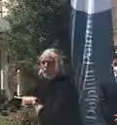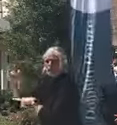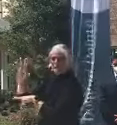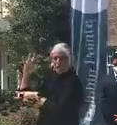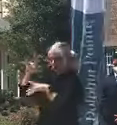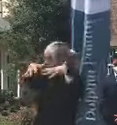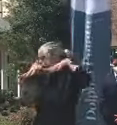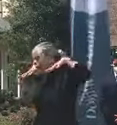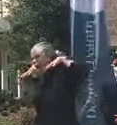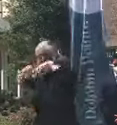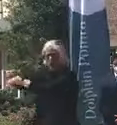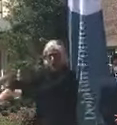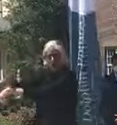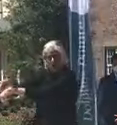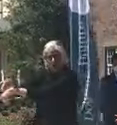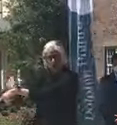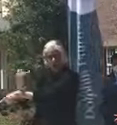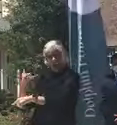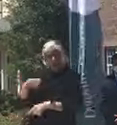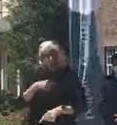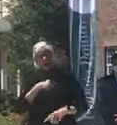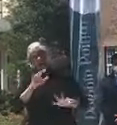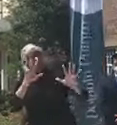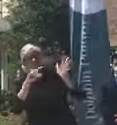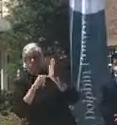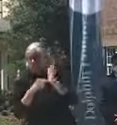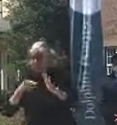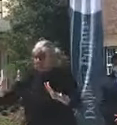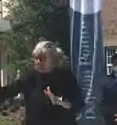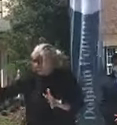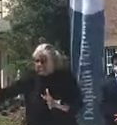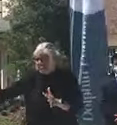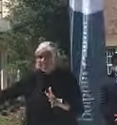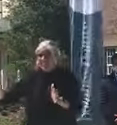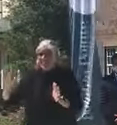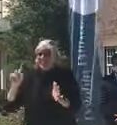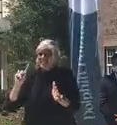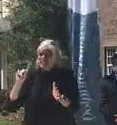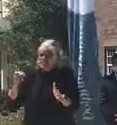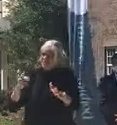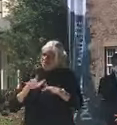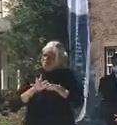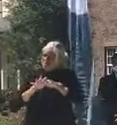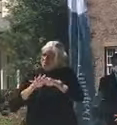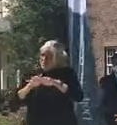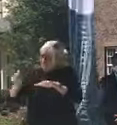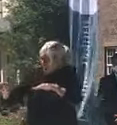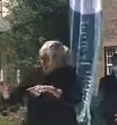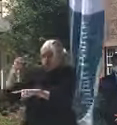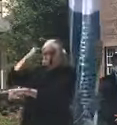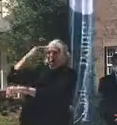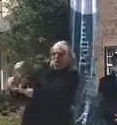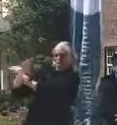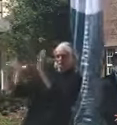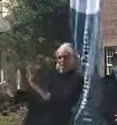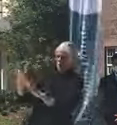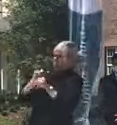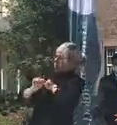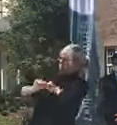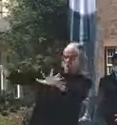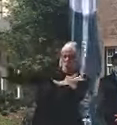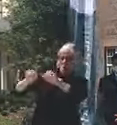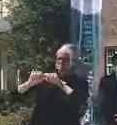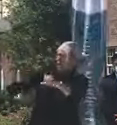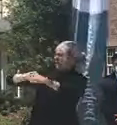And they were sure that this was going to lead to just a massive combustion of coronavirus. And they were predicting doom and gloom.